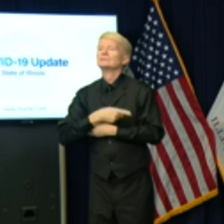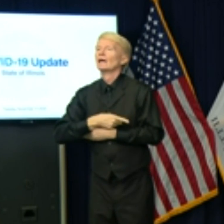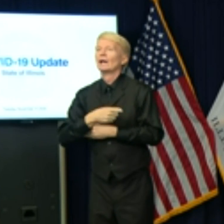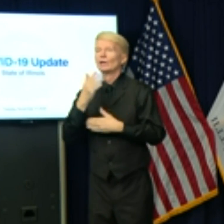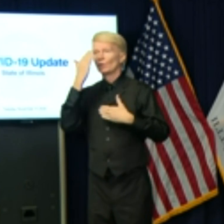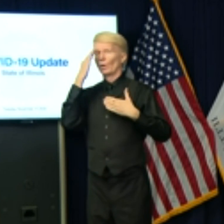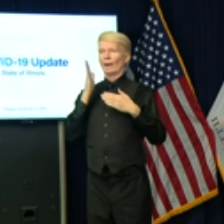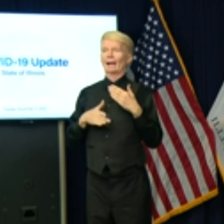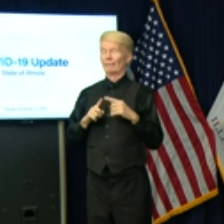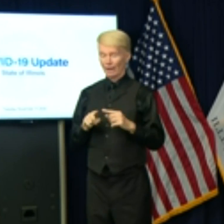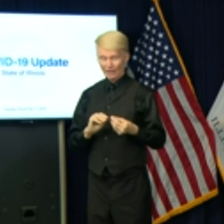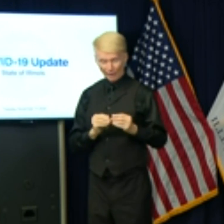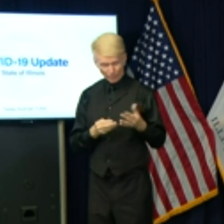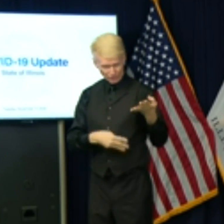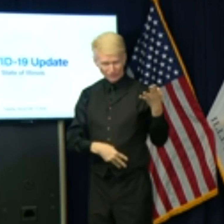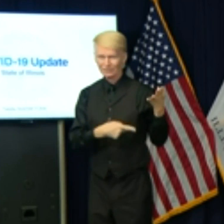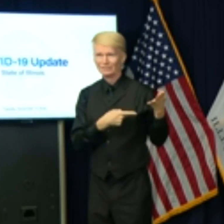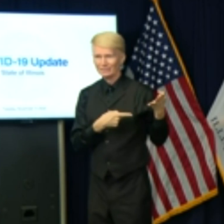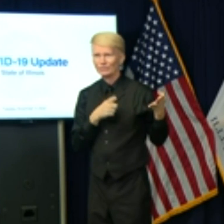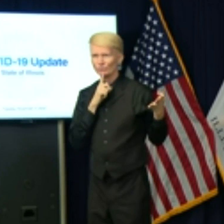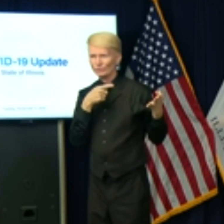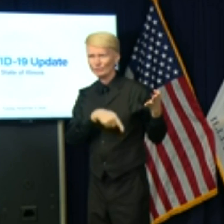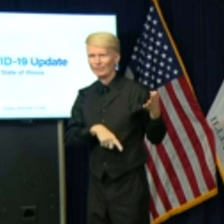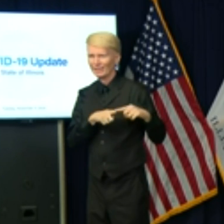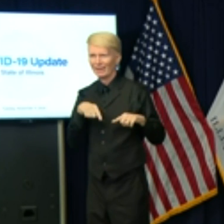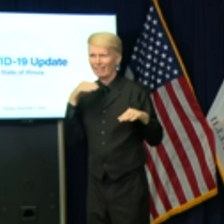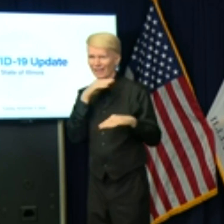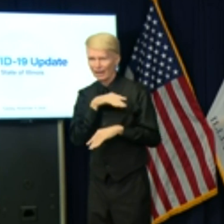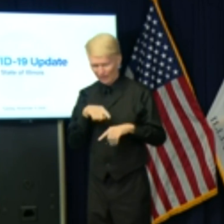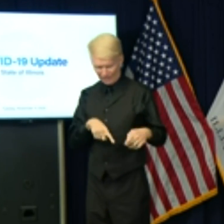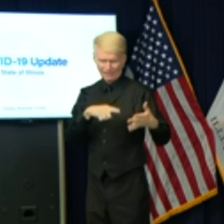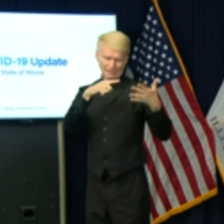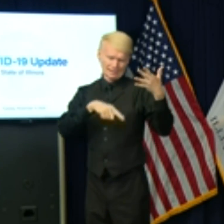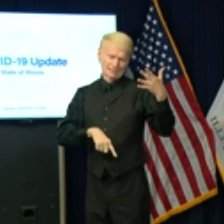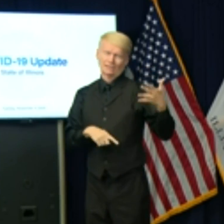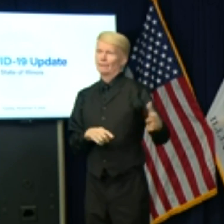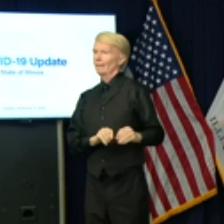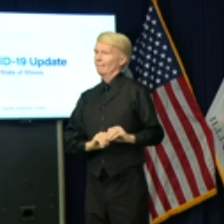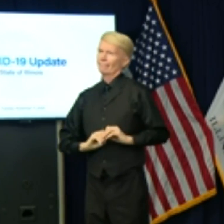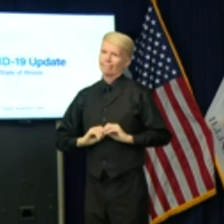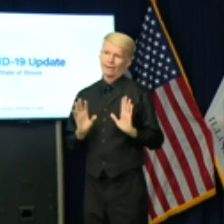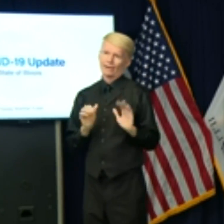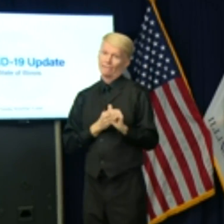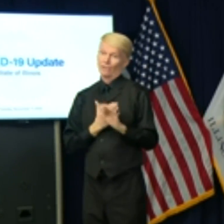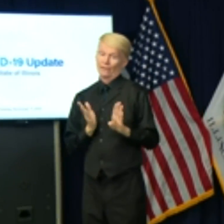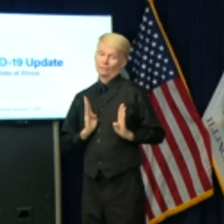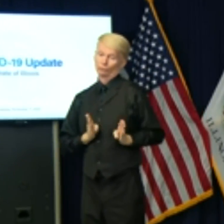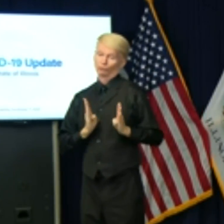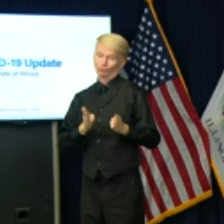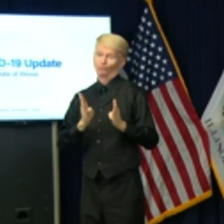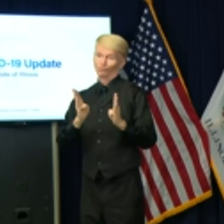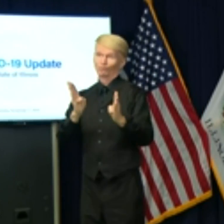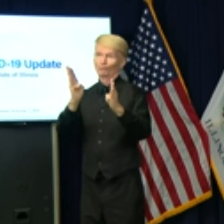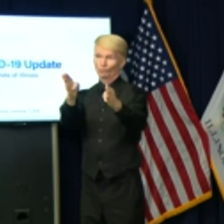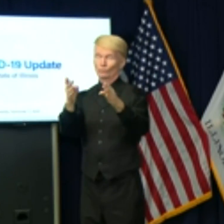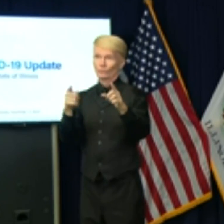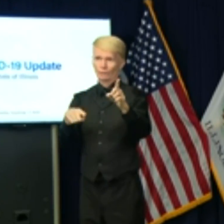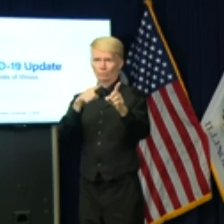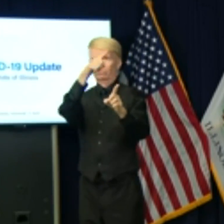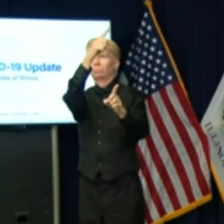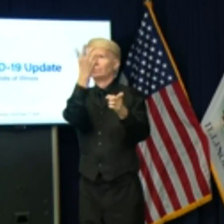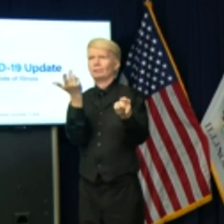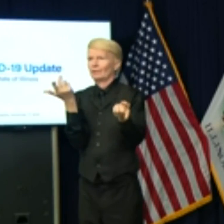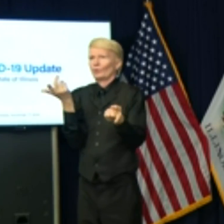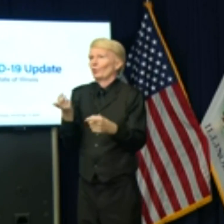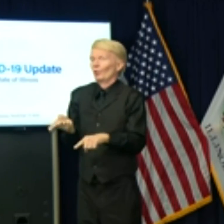will not lie to us. They have consistently given us the story so clearly, everything moving in the same direction, there's nothing to really